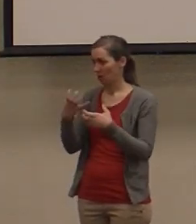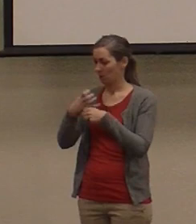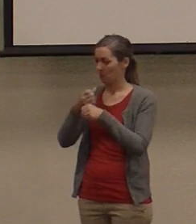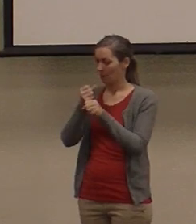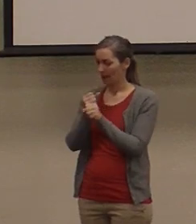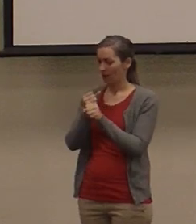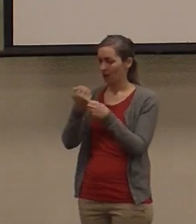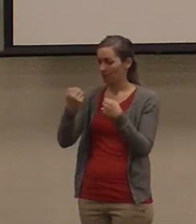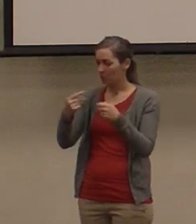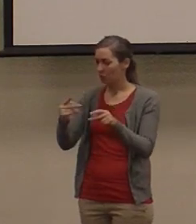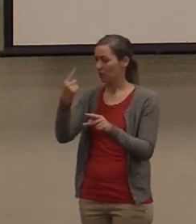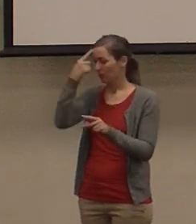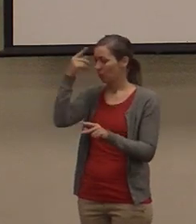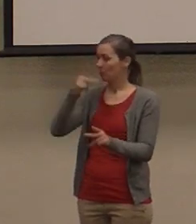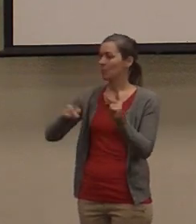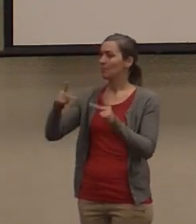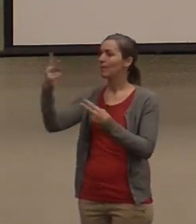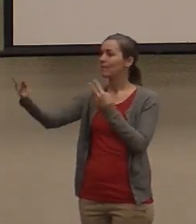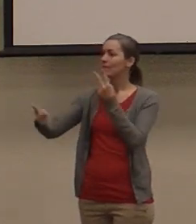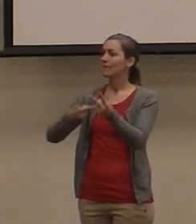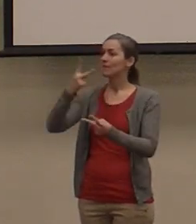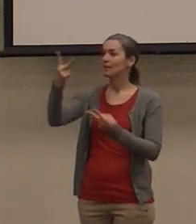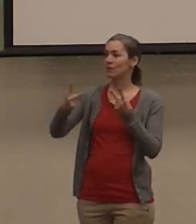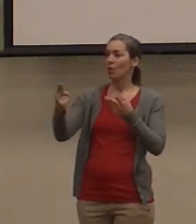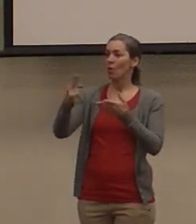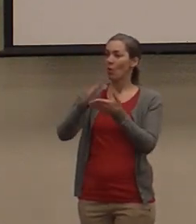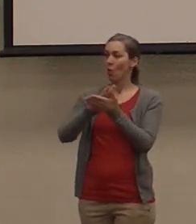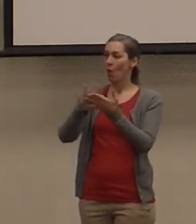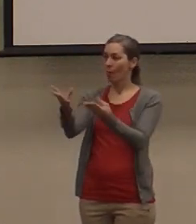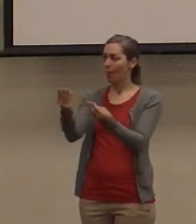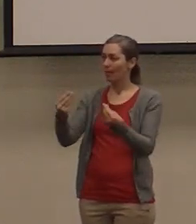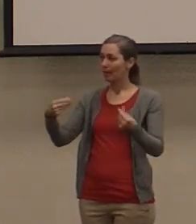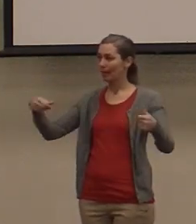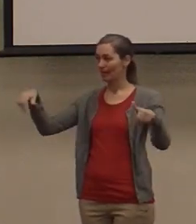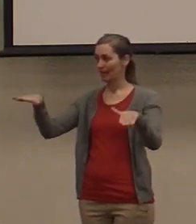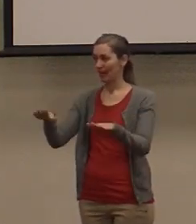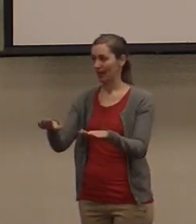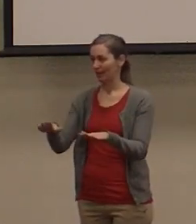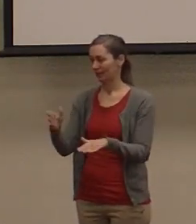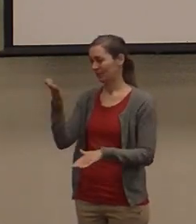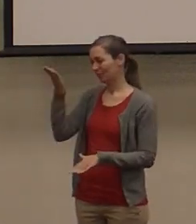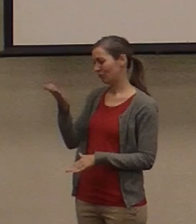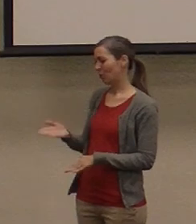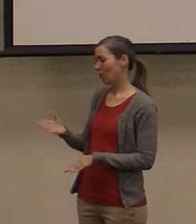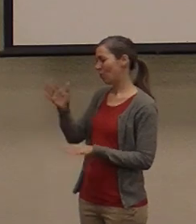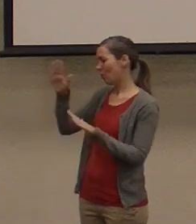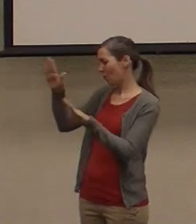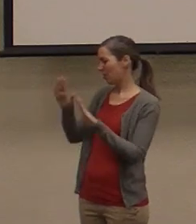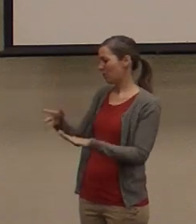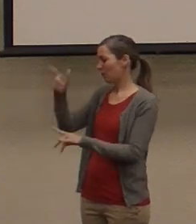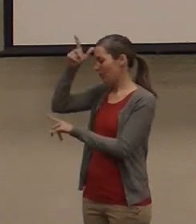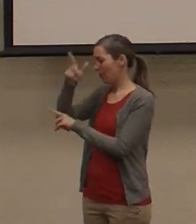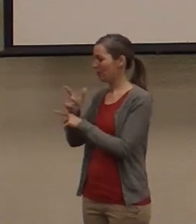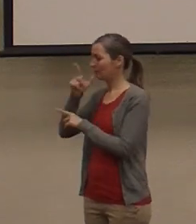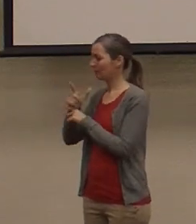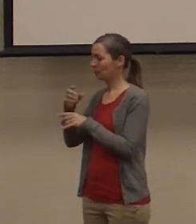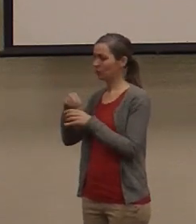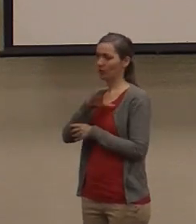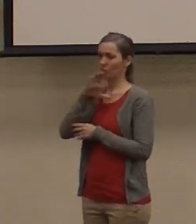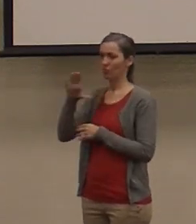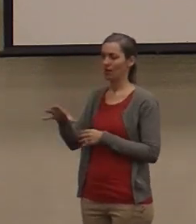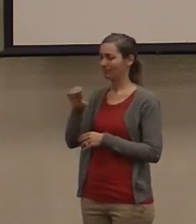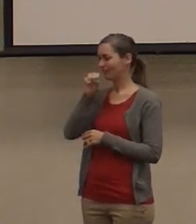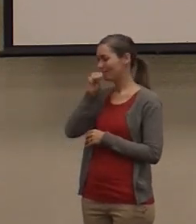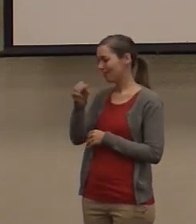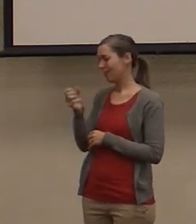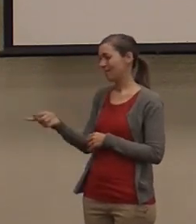for people to visit the Holy Lands, and really good brother and sister in Christ, and we just love the relationship that we have